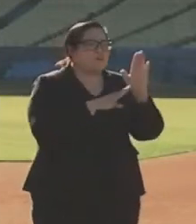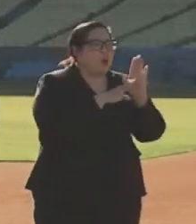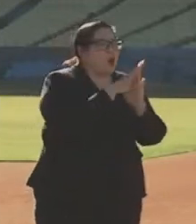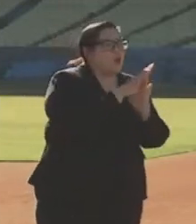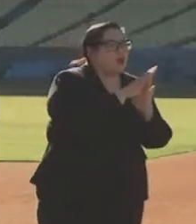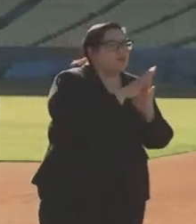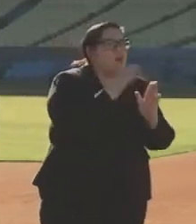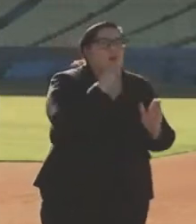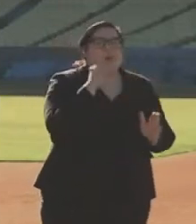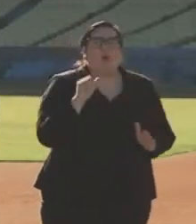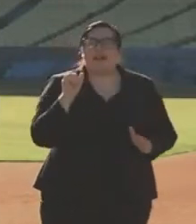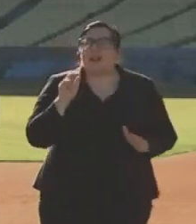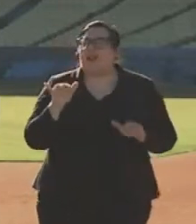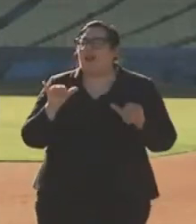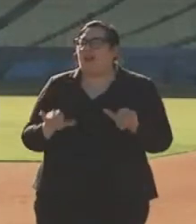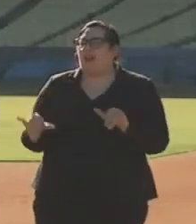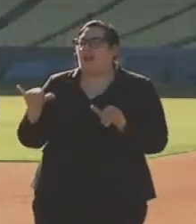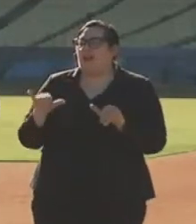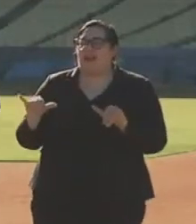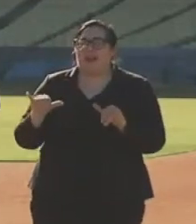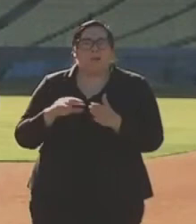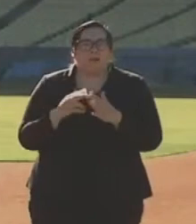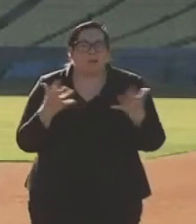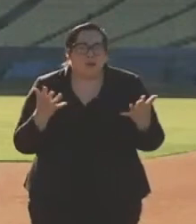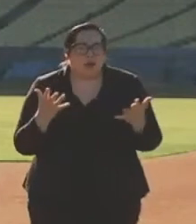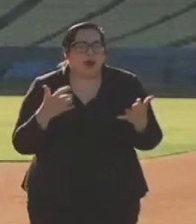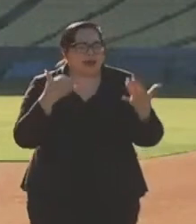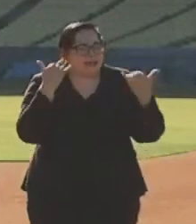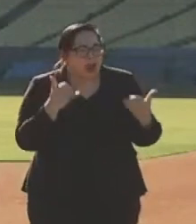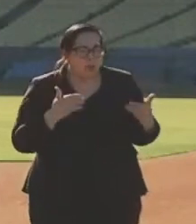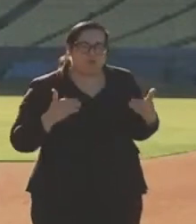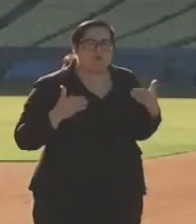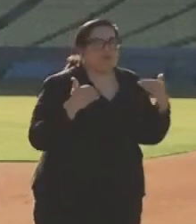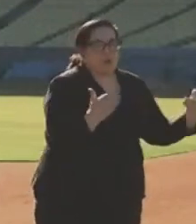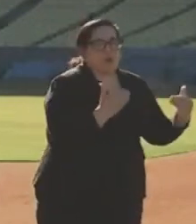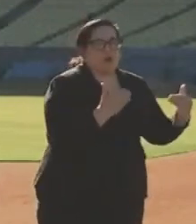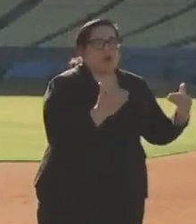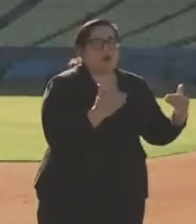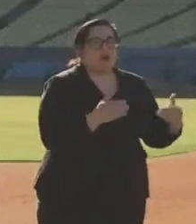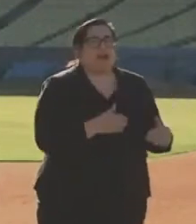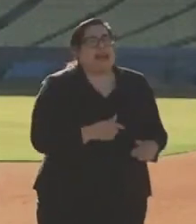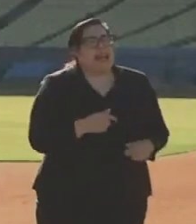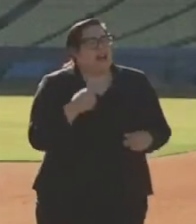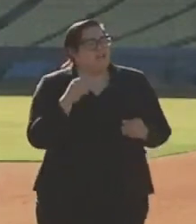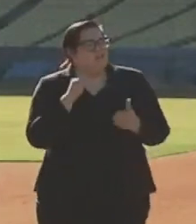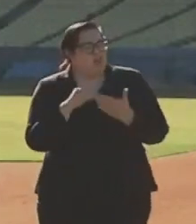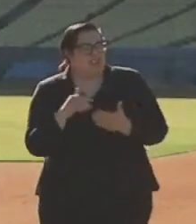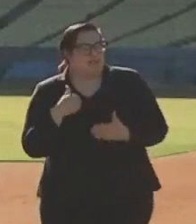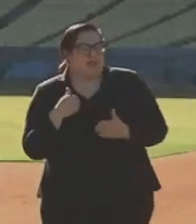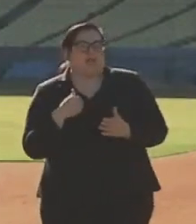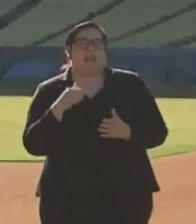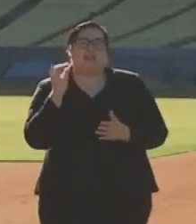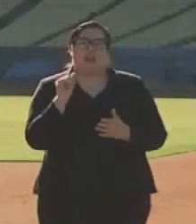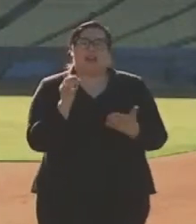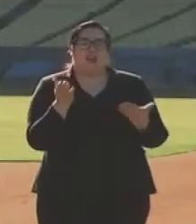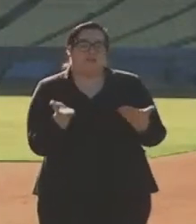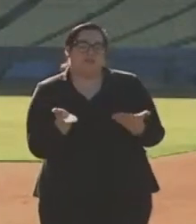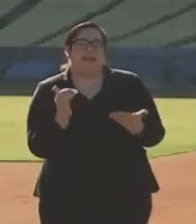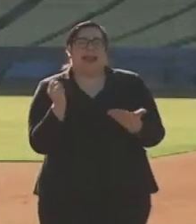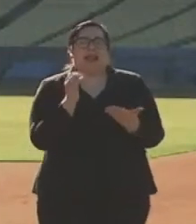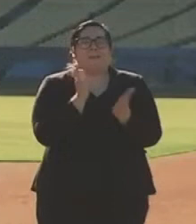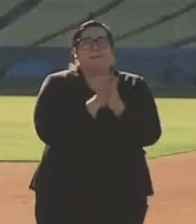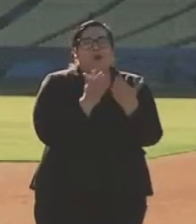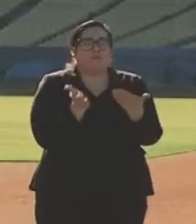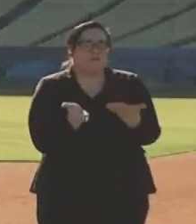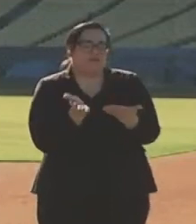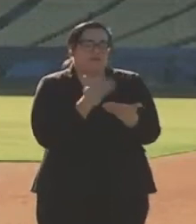air of normalcy. The notion that we now are being able to move forward, turn, forgive me, the proverbial page, working with a new